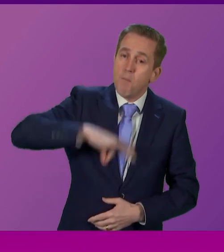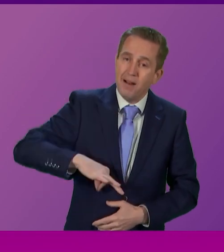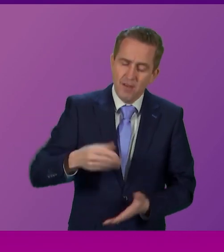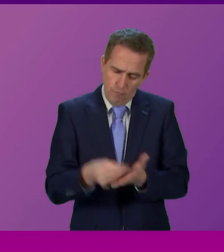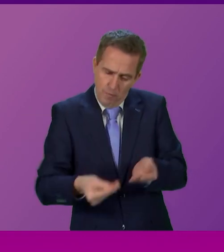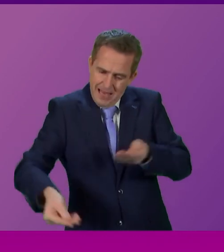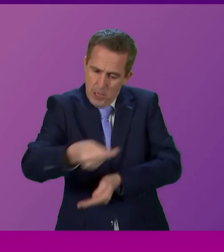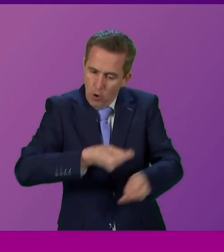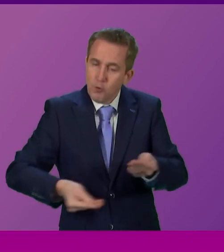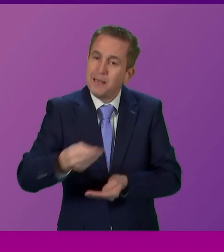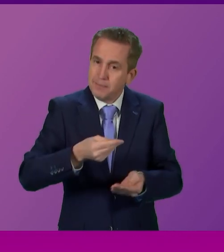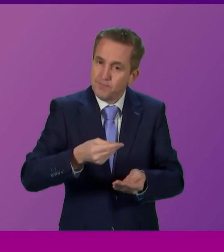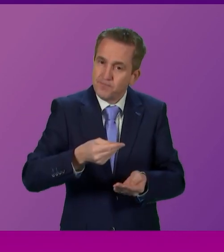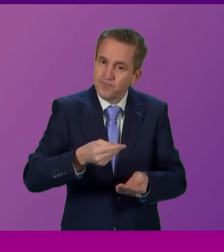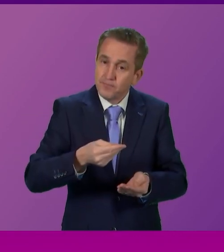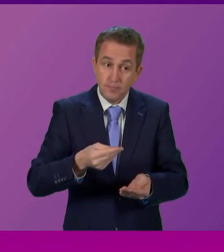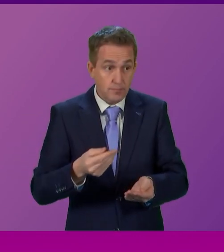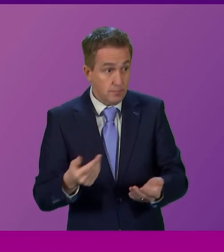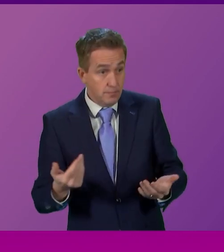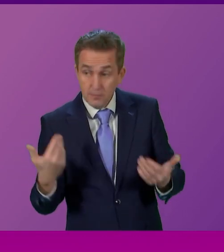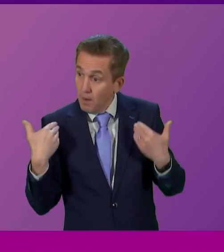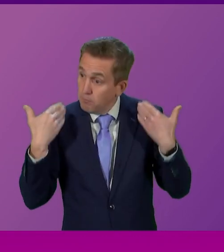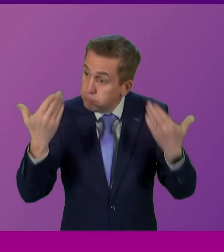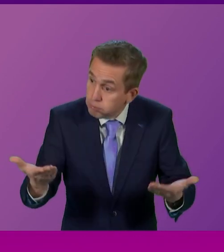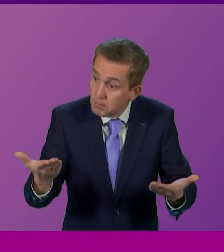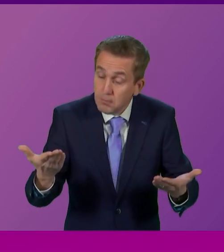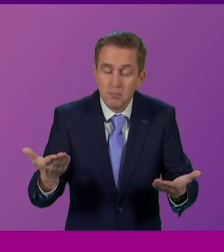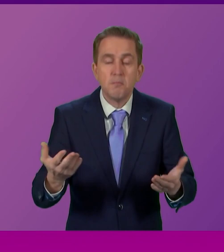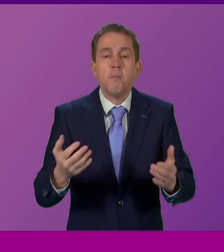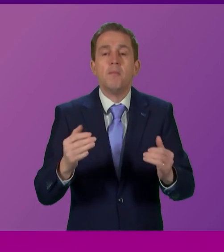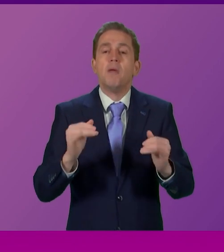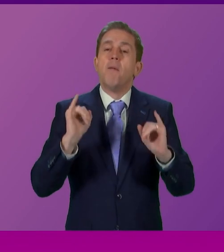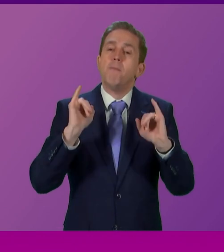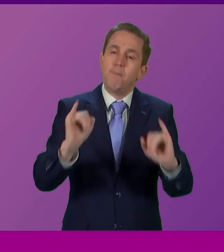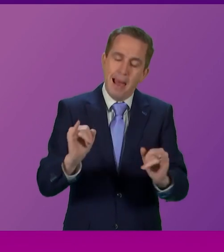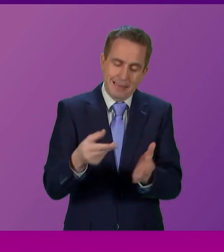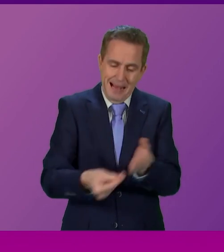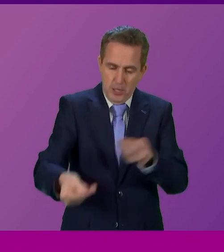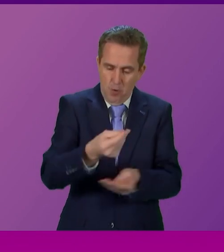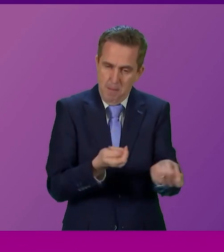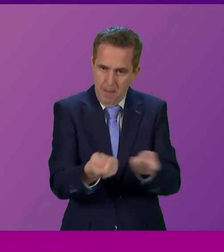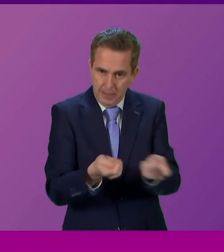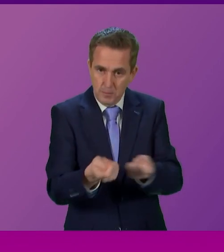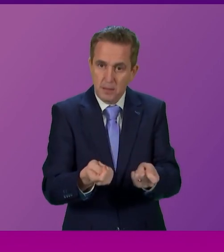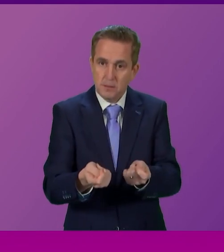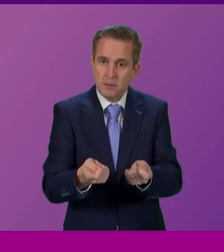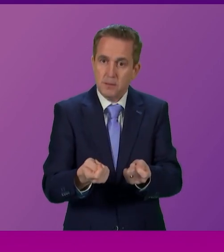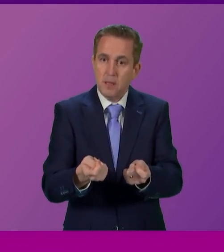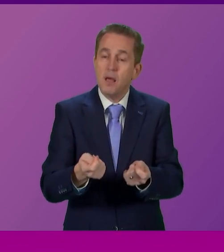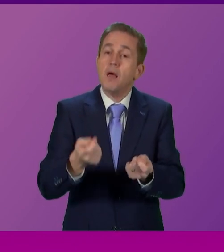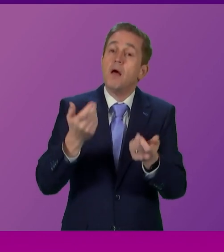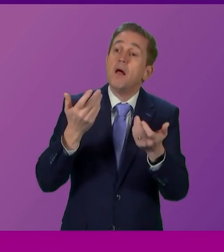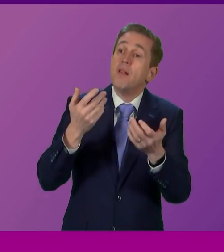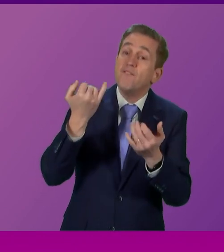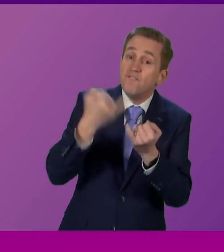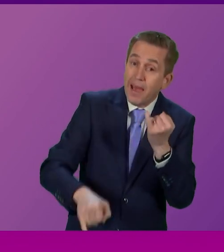Kingdom. Instead, we have suffered from years of economic mismanagement, culminating in the disastrous experiment of